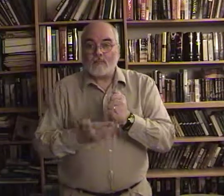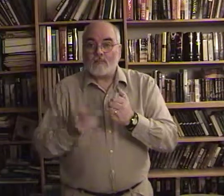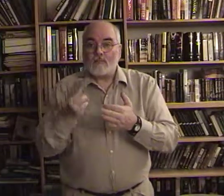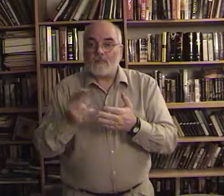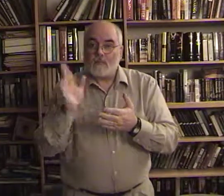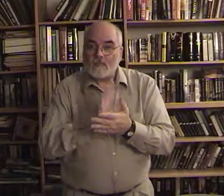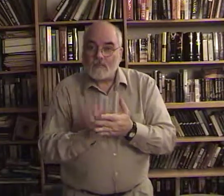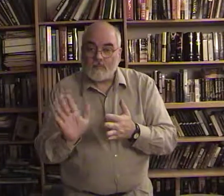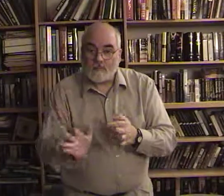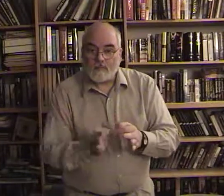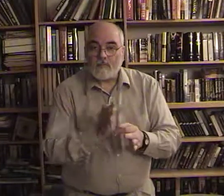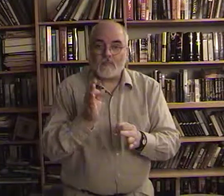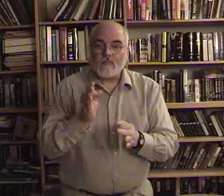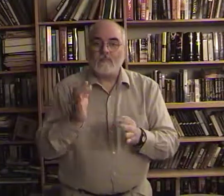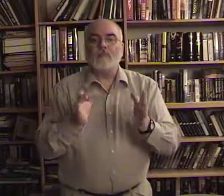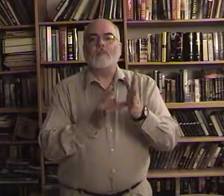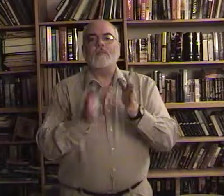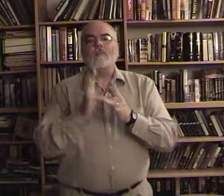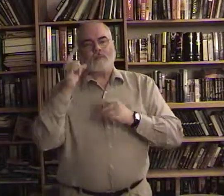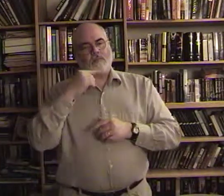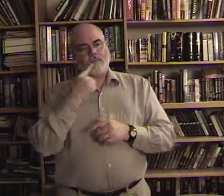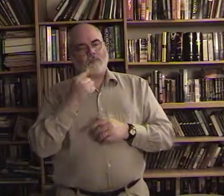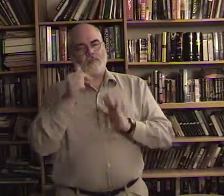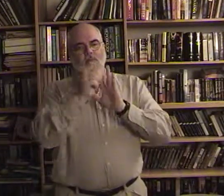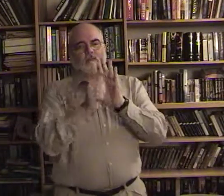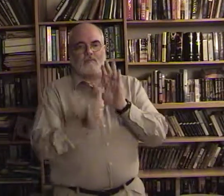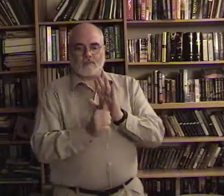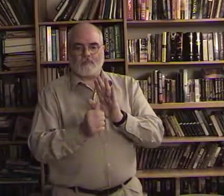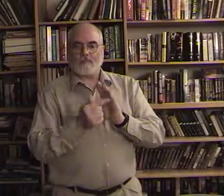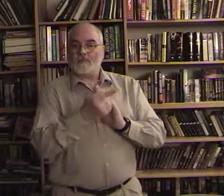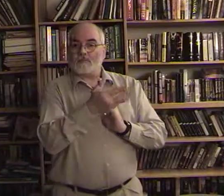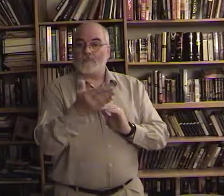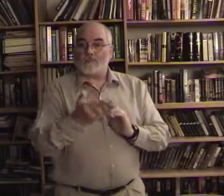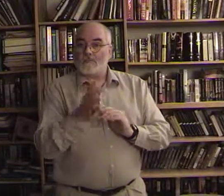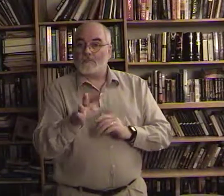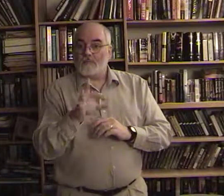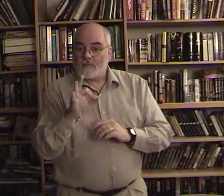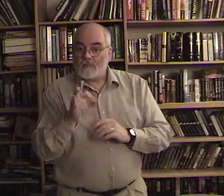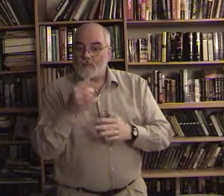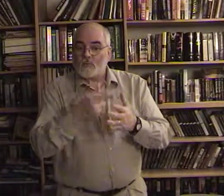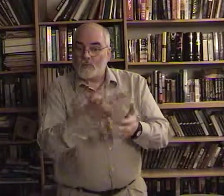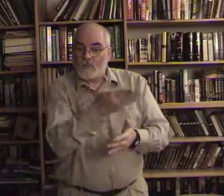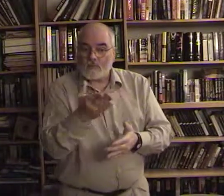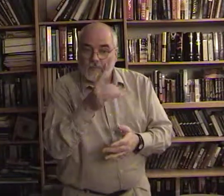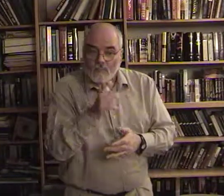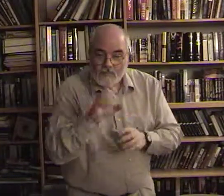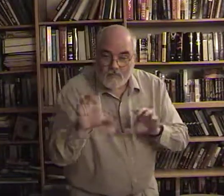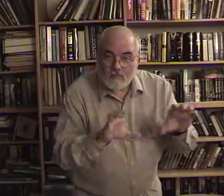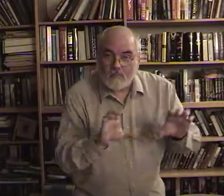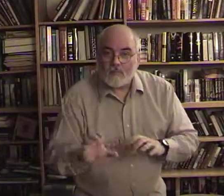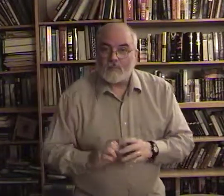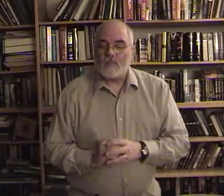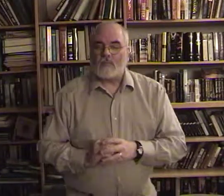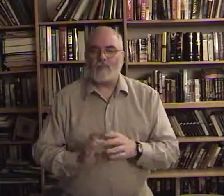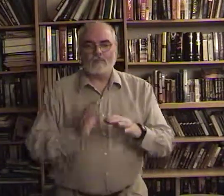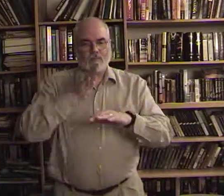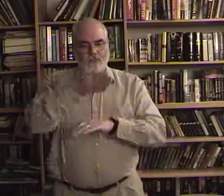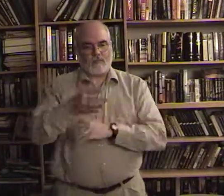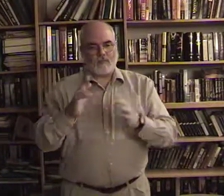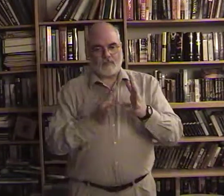Jesus told the apostles he had chosen what they should do. After his death, he showed